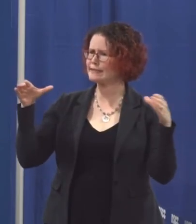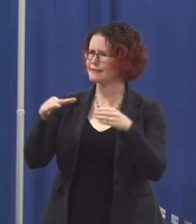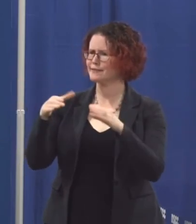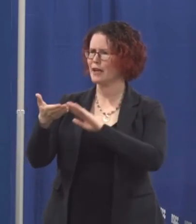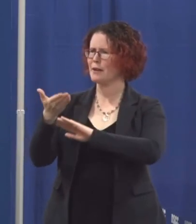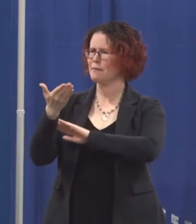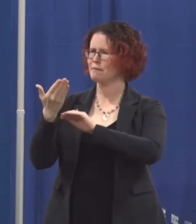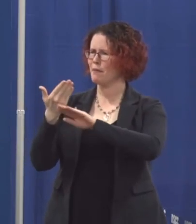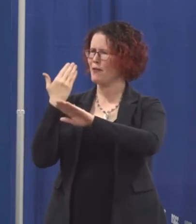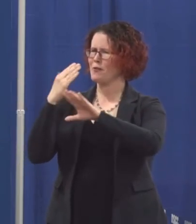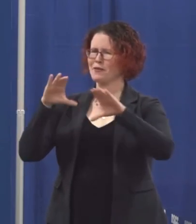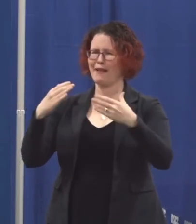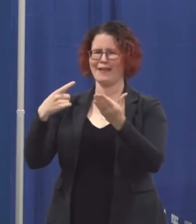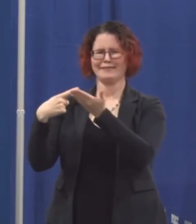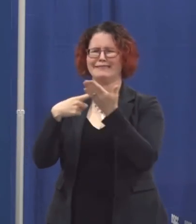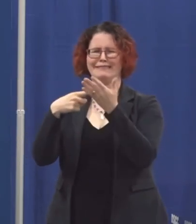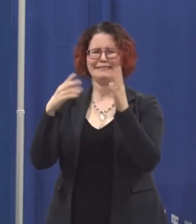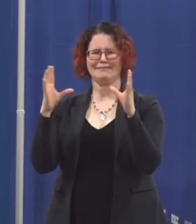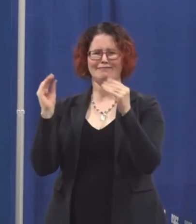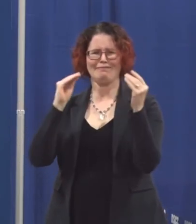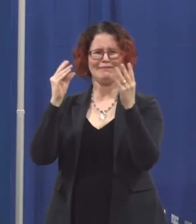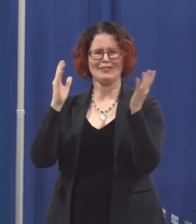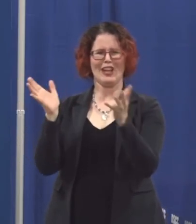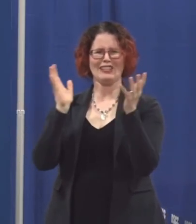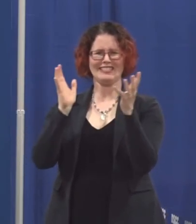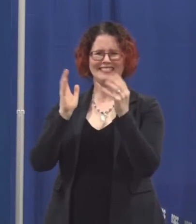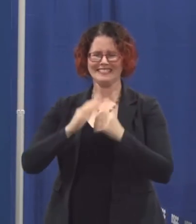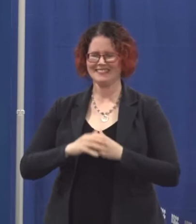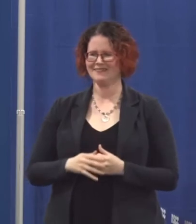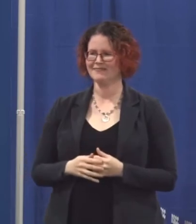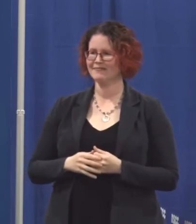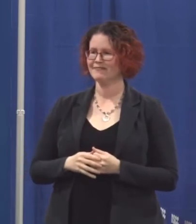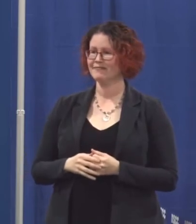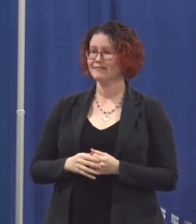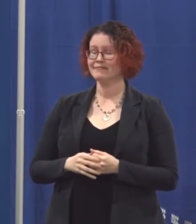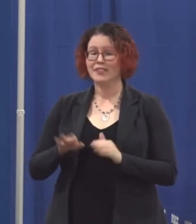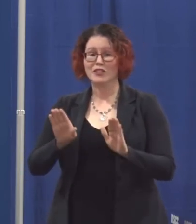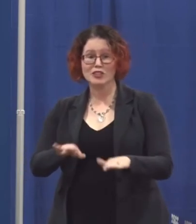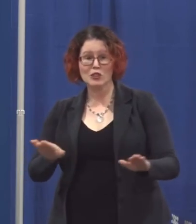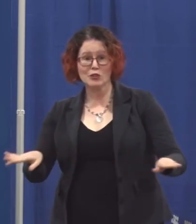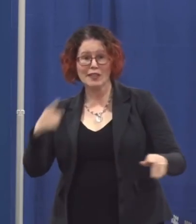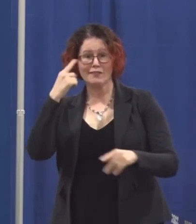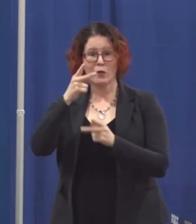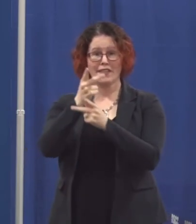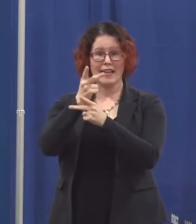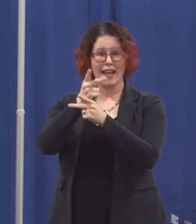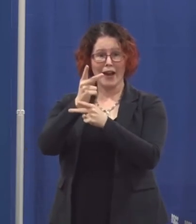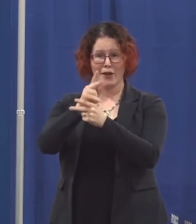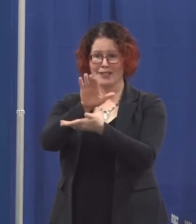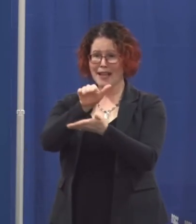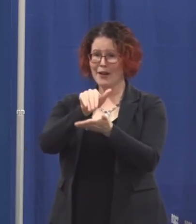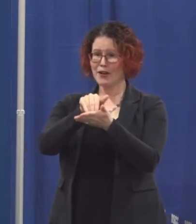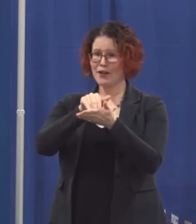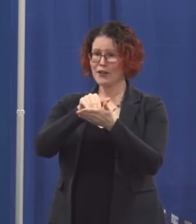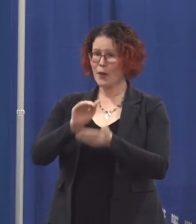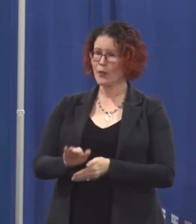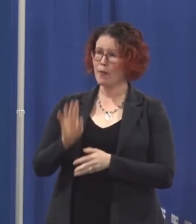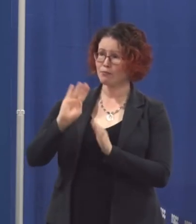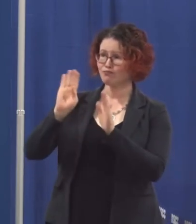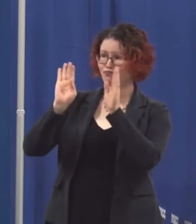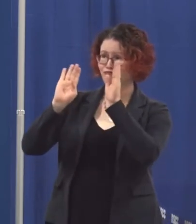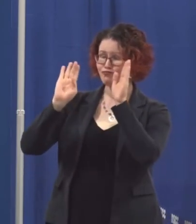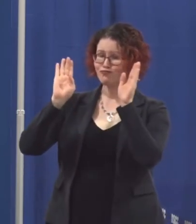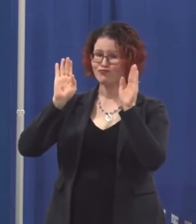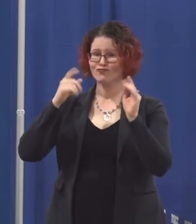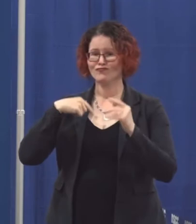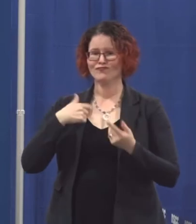talk and to vent and also our children at the child care center who eagerly wave to the classes on the bottom floor